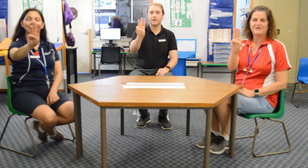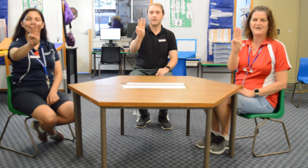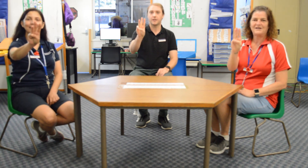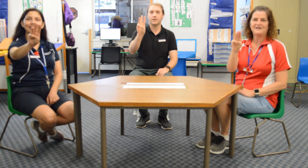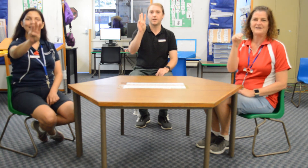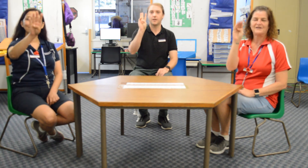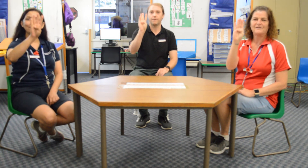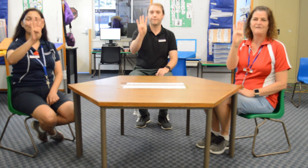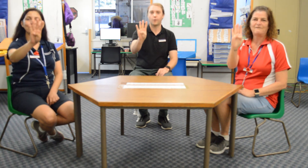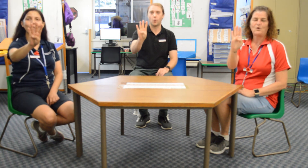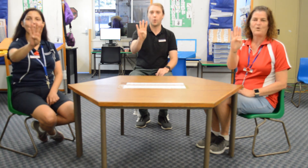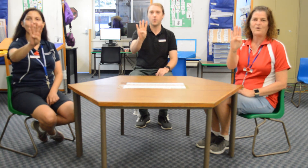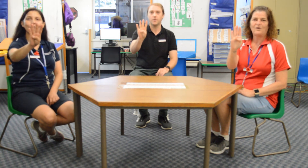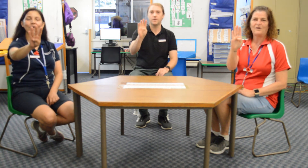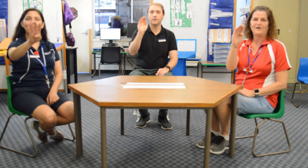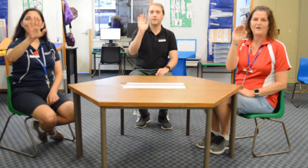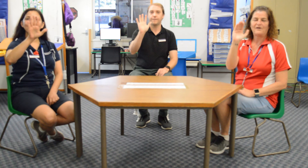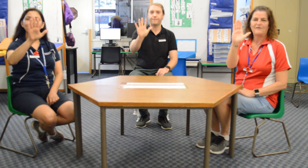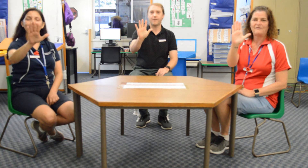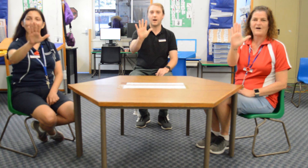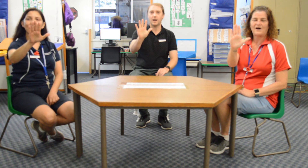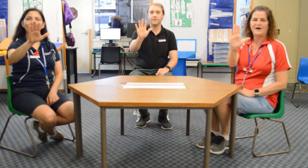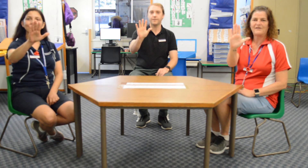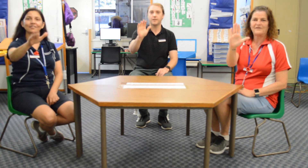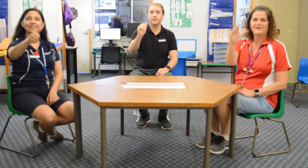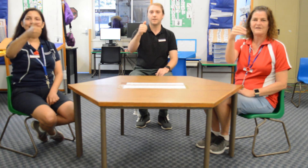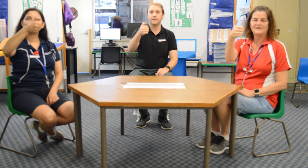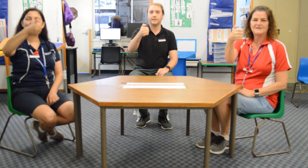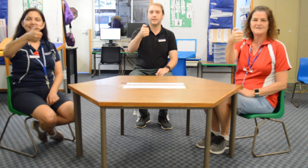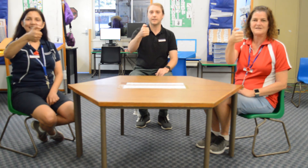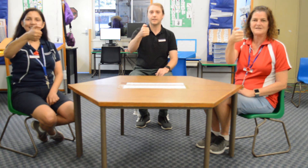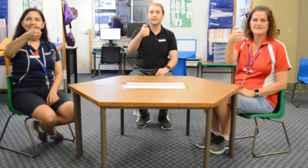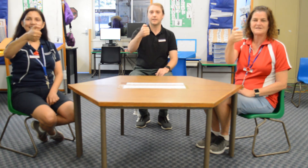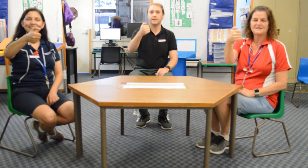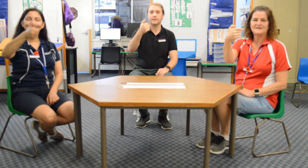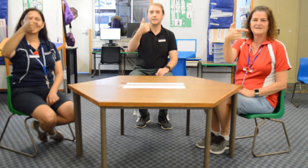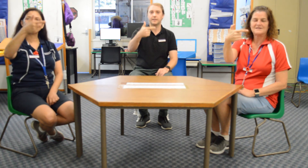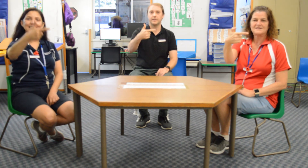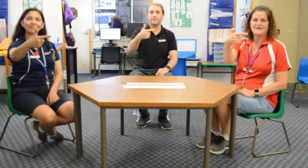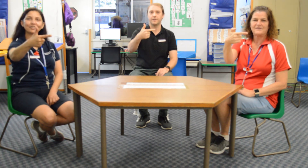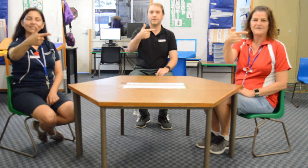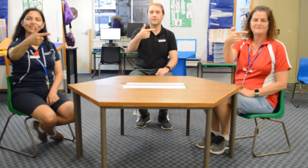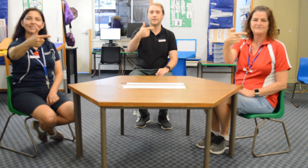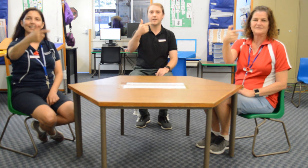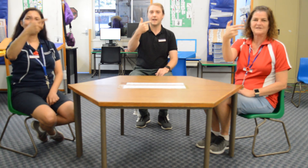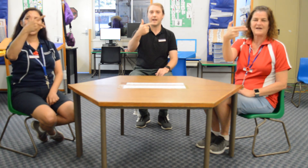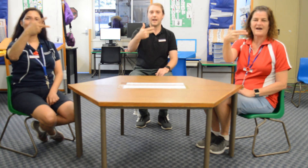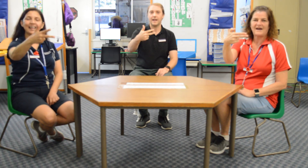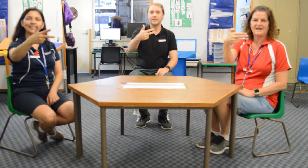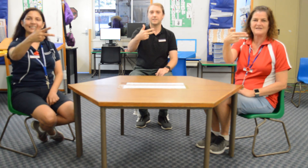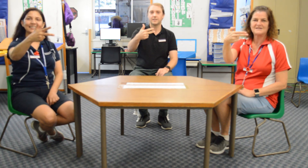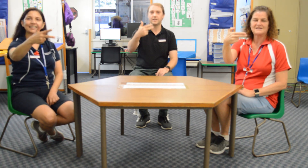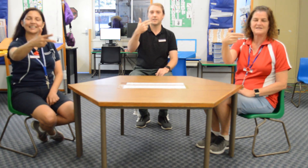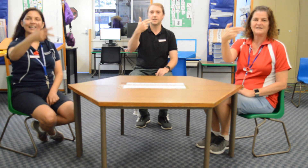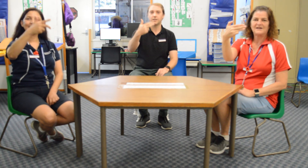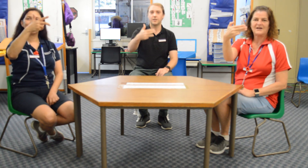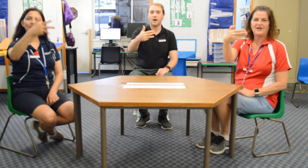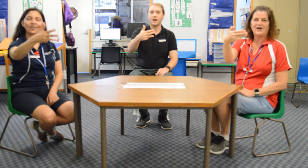4, 5, 6, 7, 8, 9,